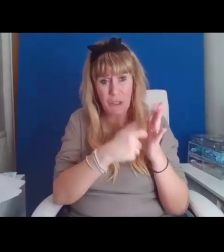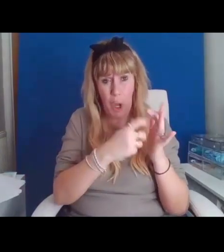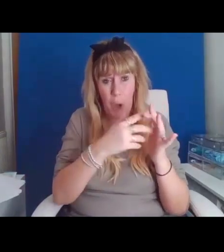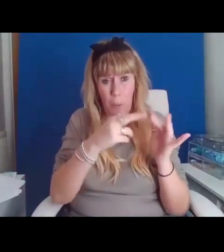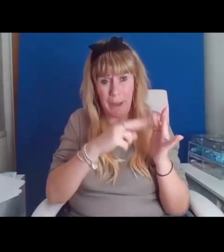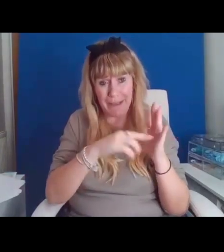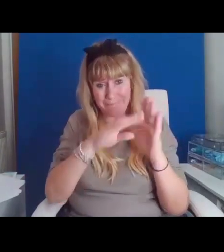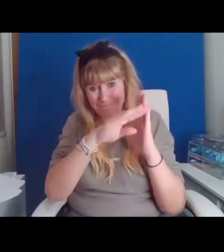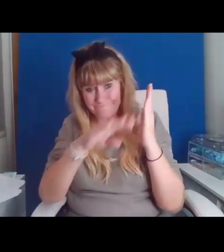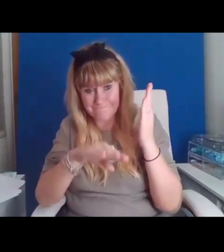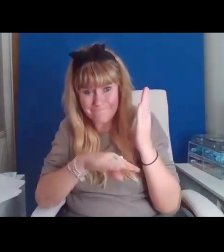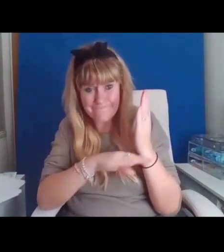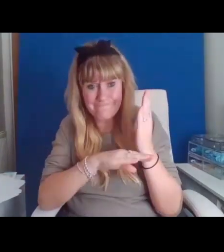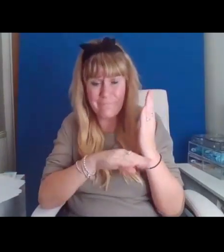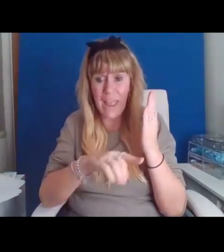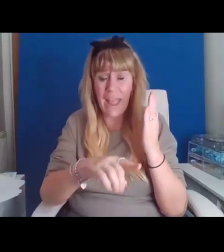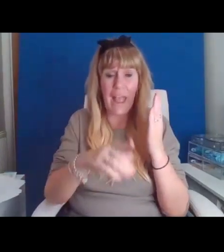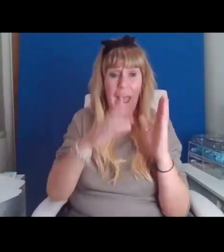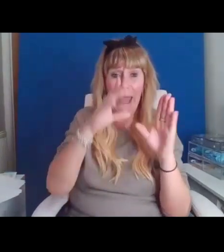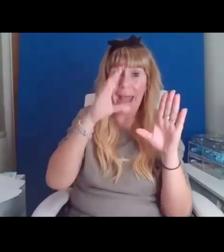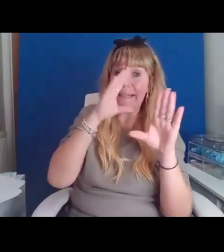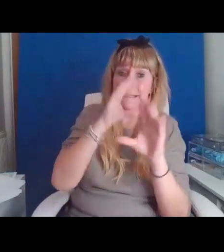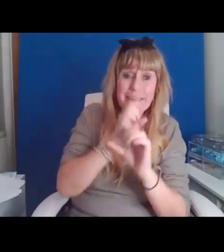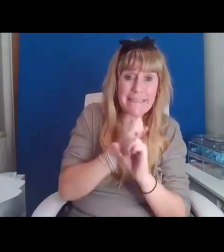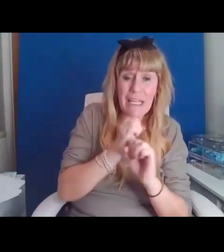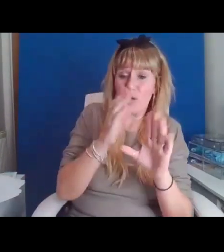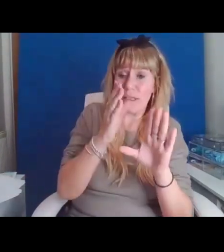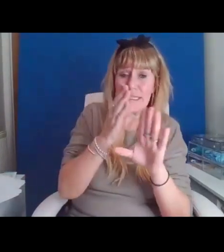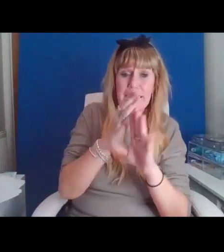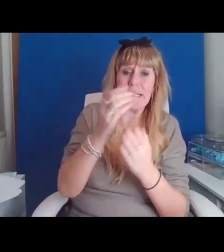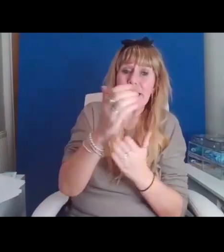sacred, secret, sacred place.